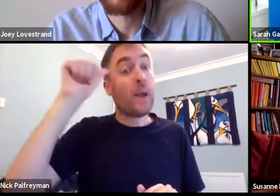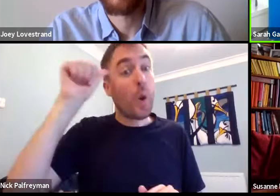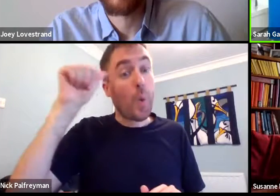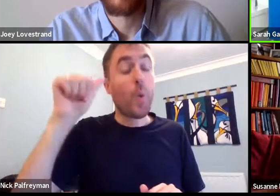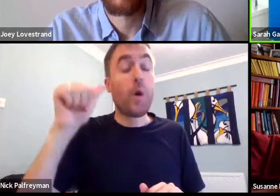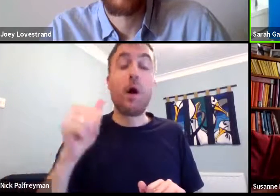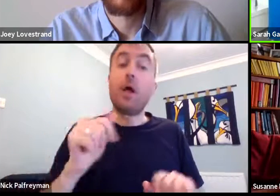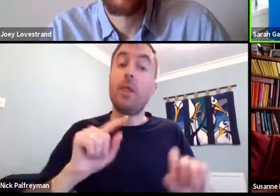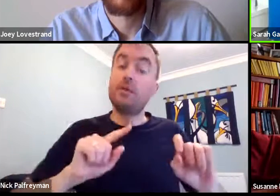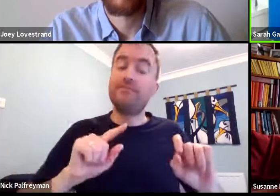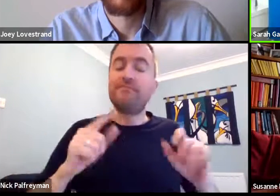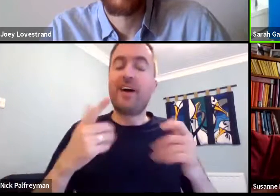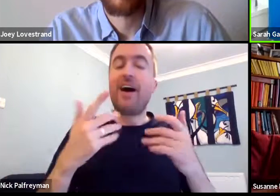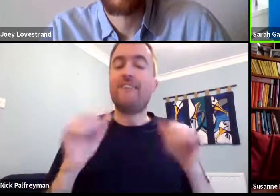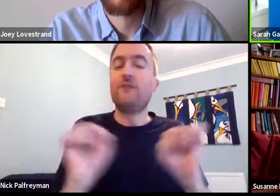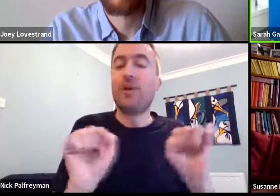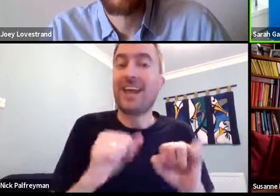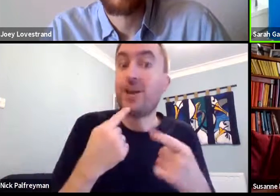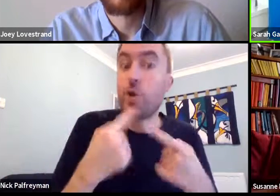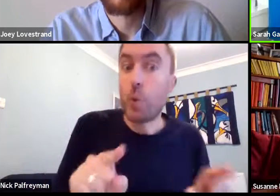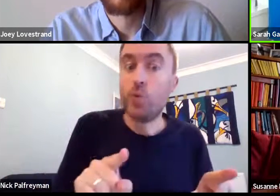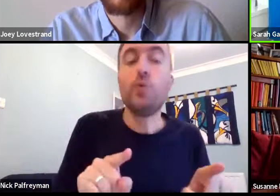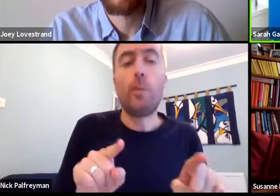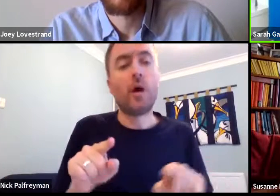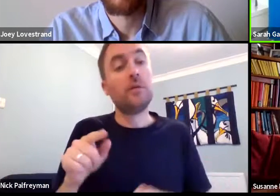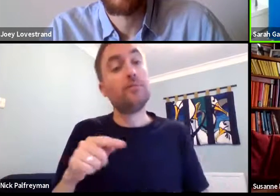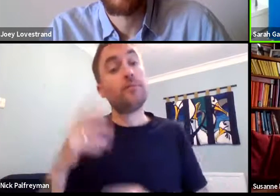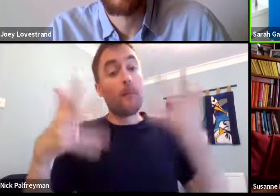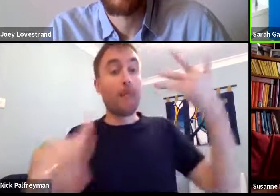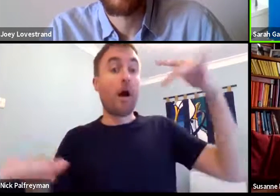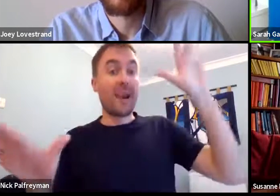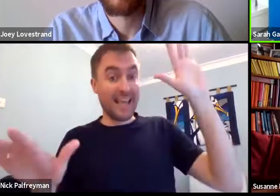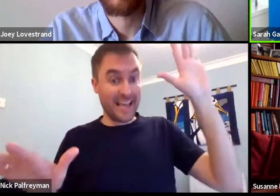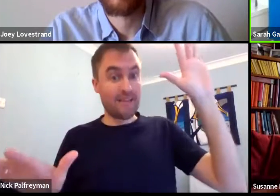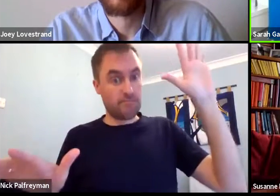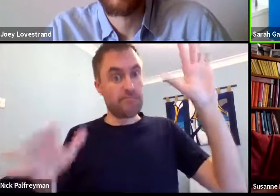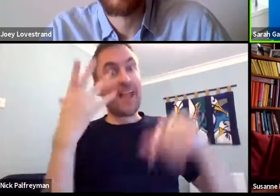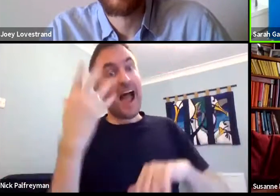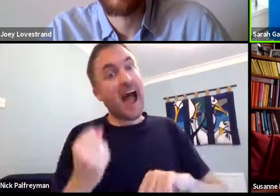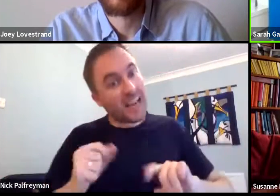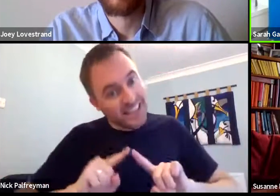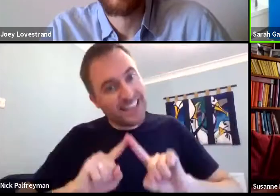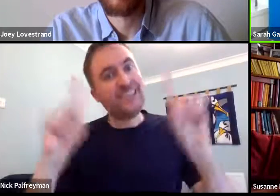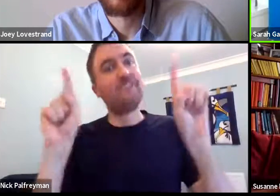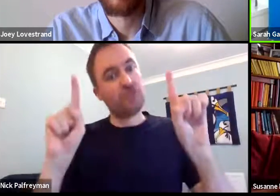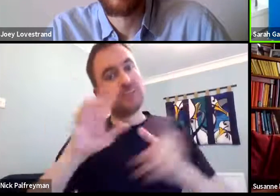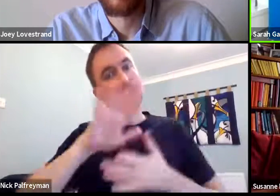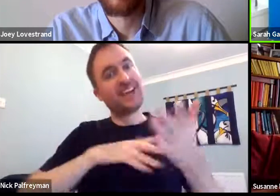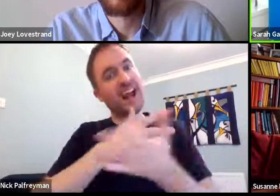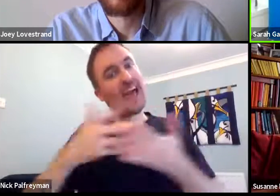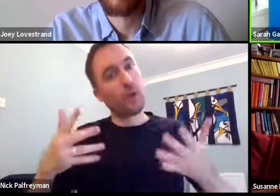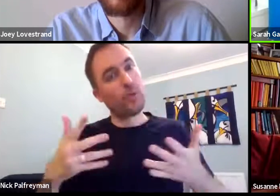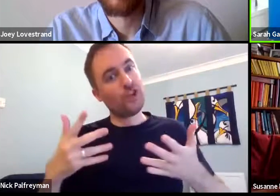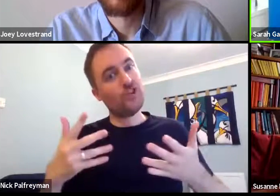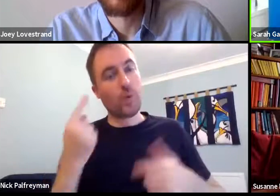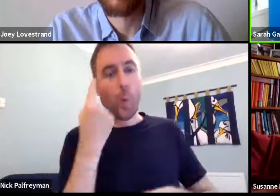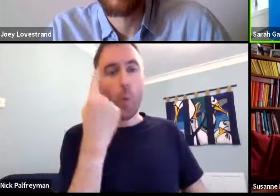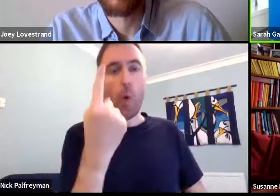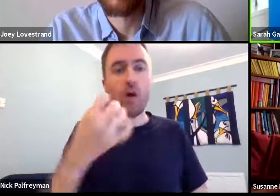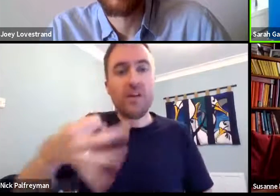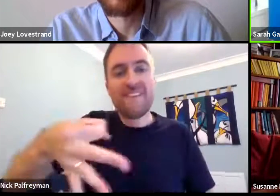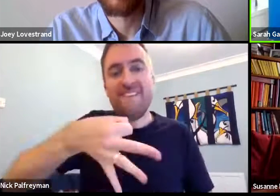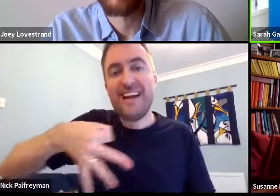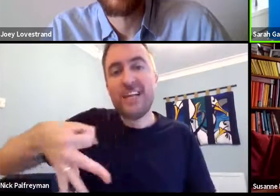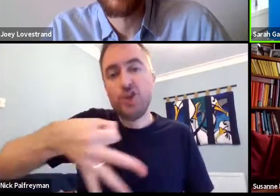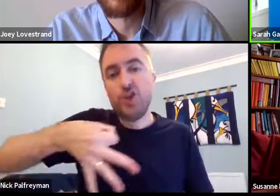mouthing gesture. So I know I've not actually talked about this yet, but in Bali,